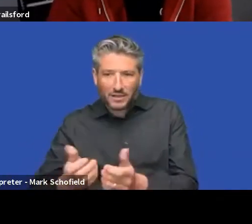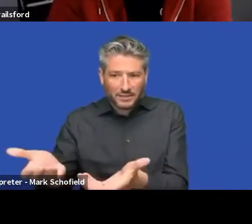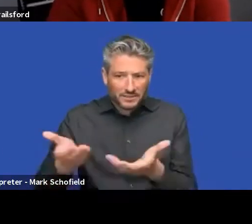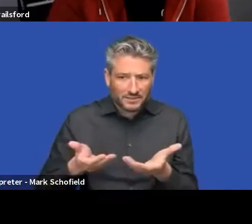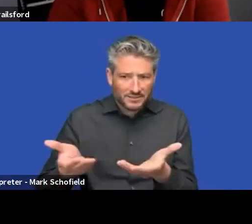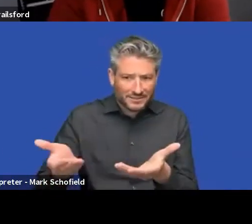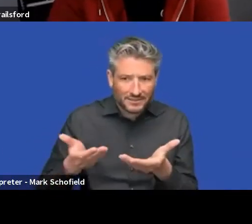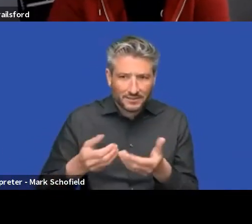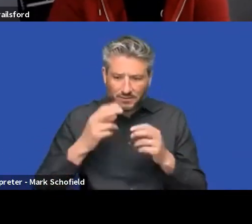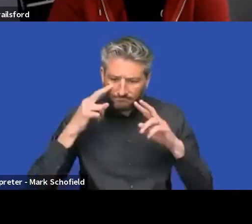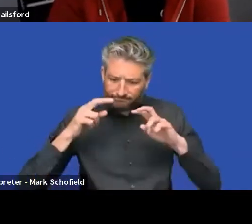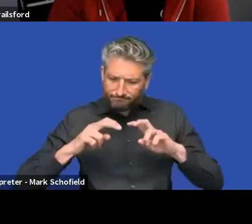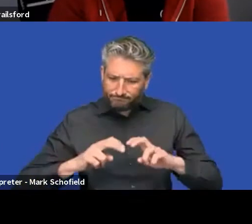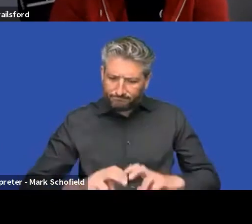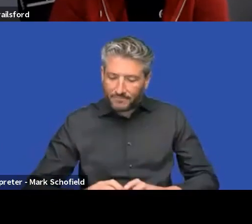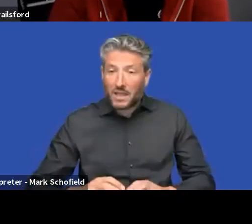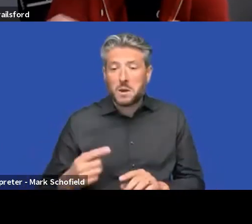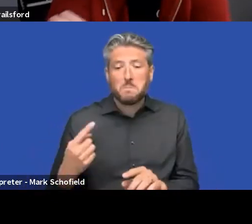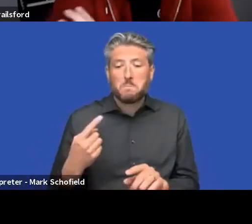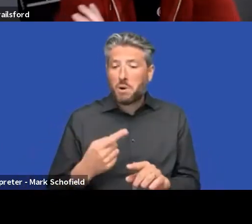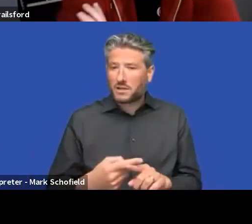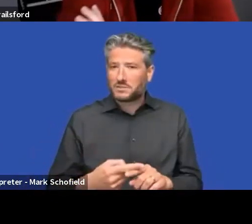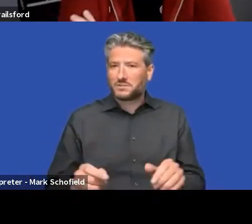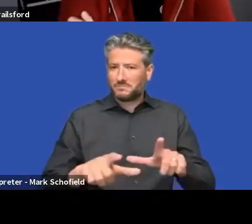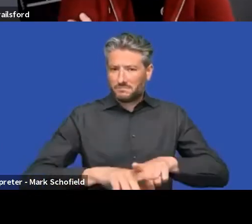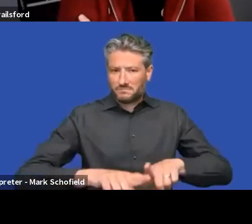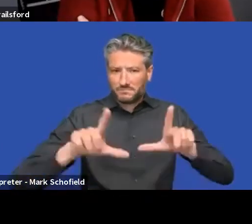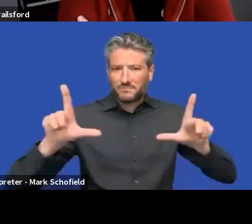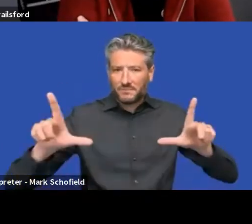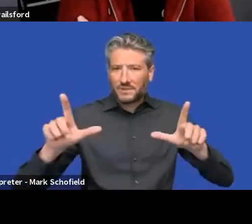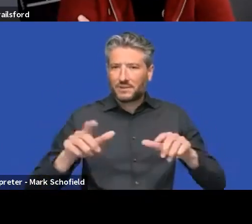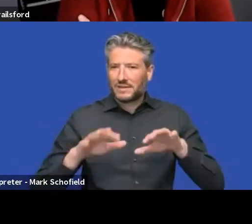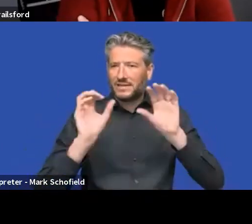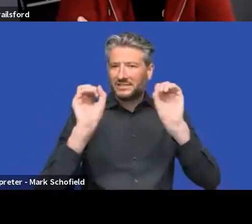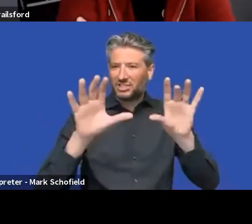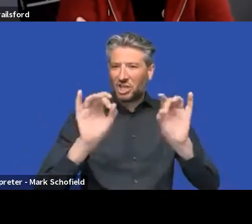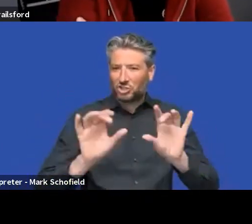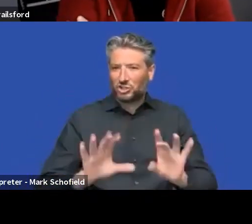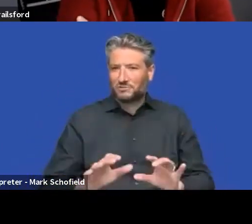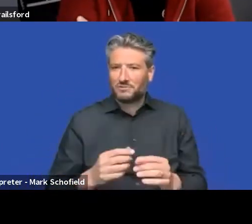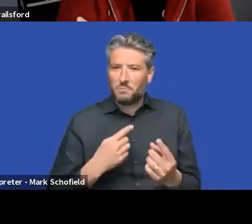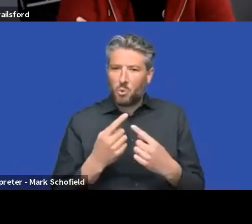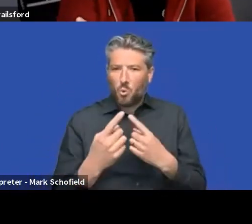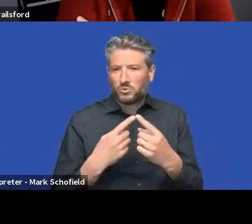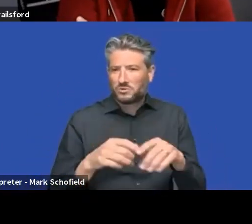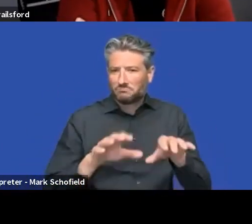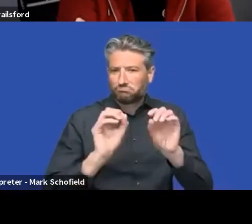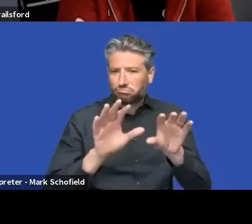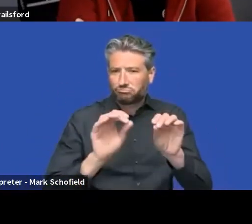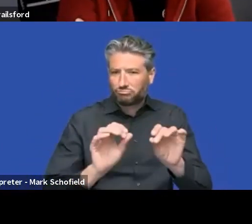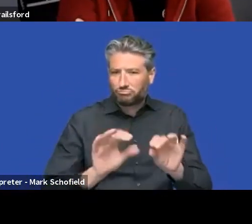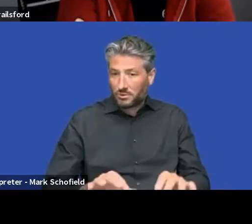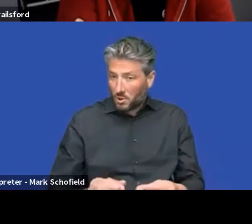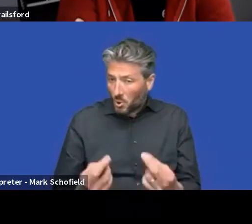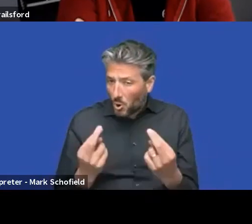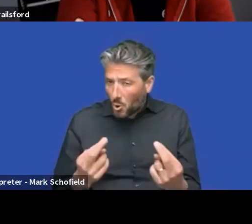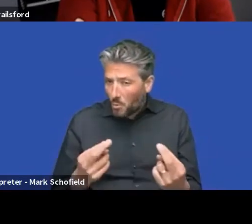quiet in there right now. So I hope that someone will be able to, to share some of their hacks in there at some point. But that will